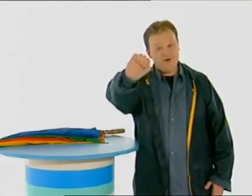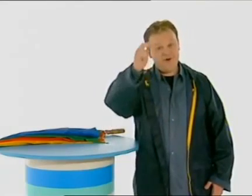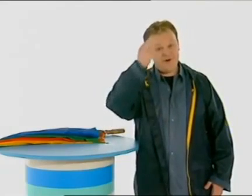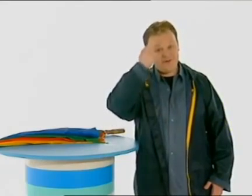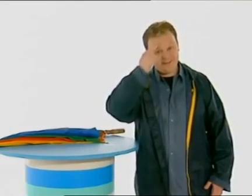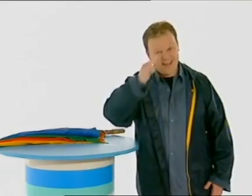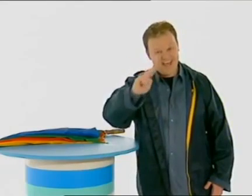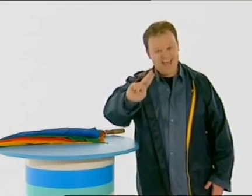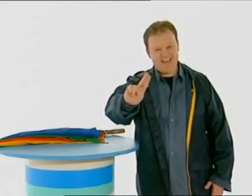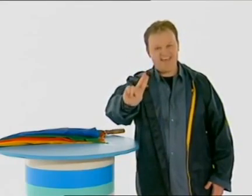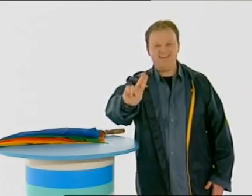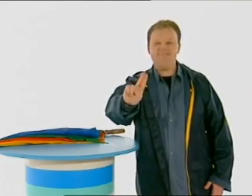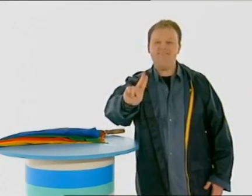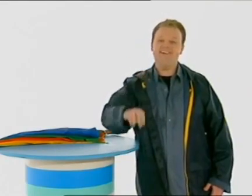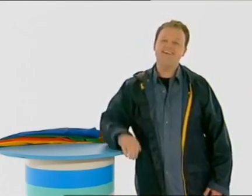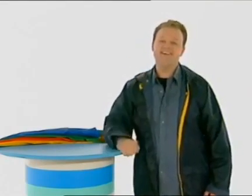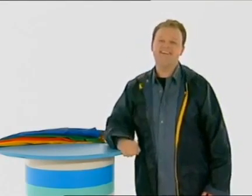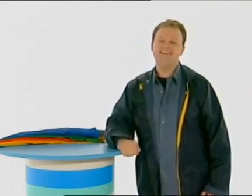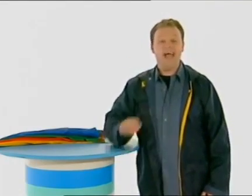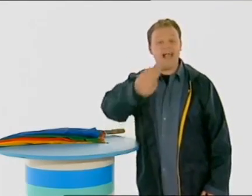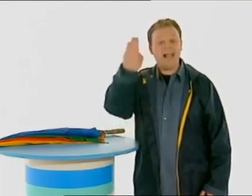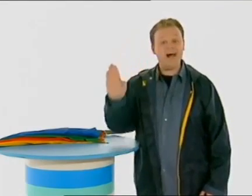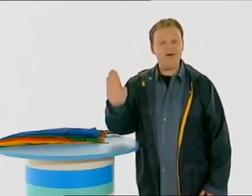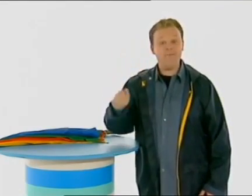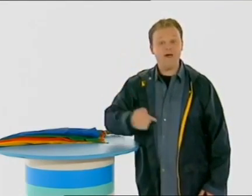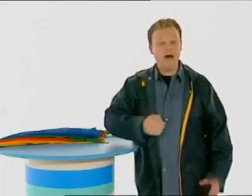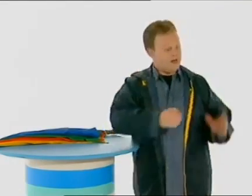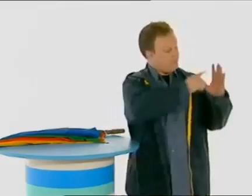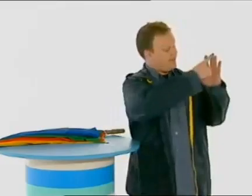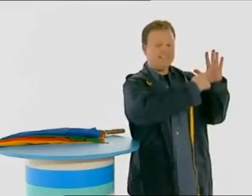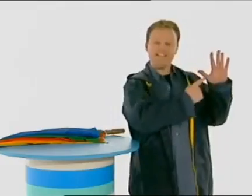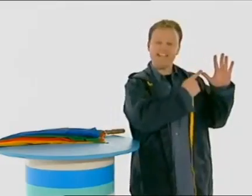name. Hello, I'm Justin.